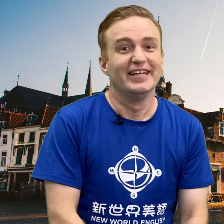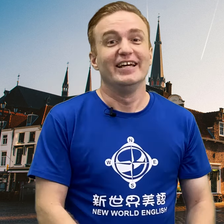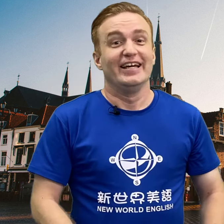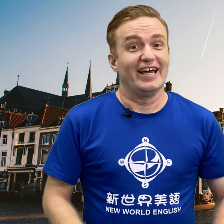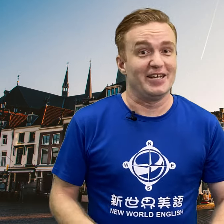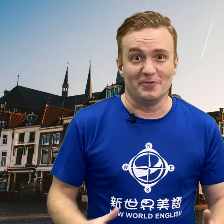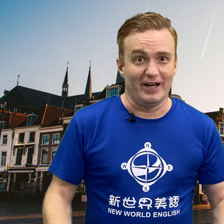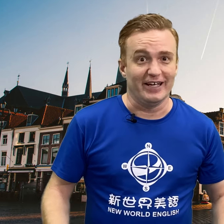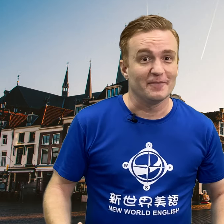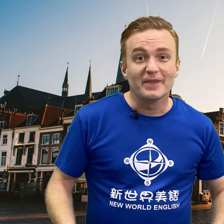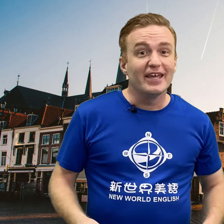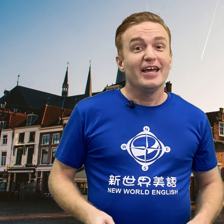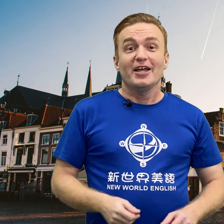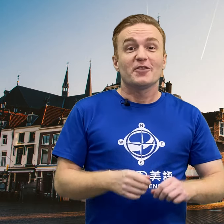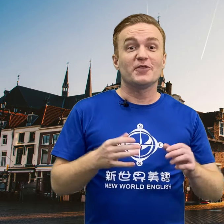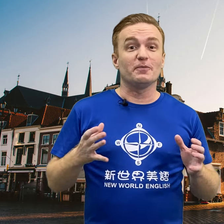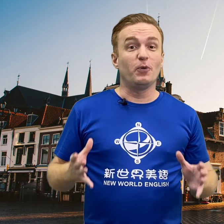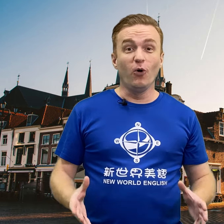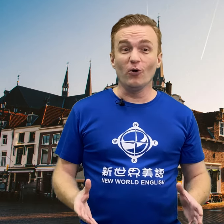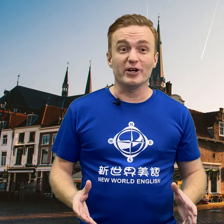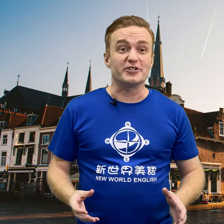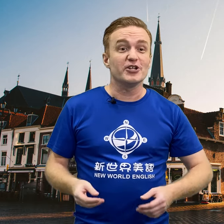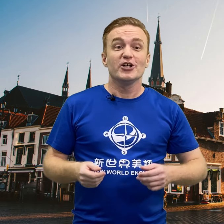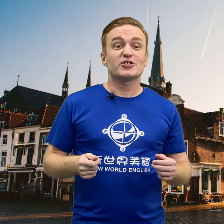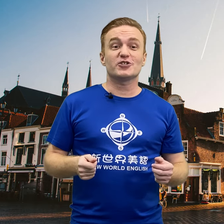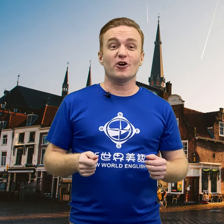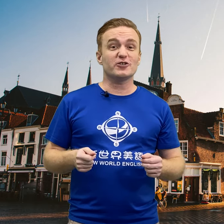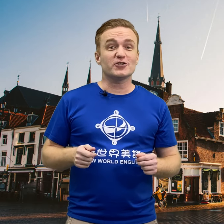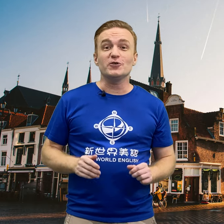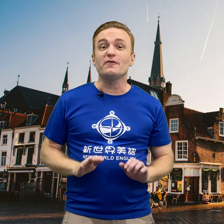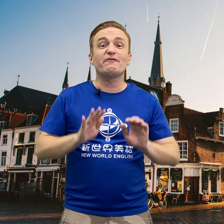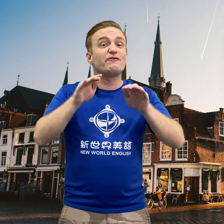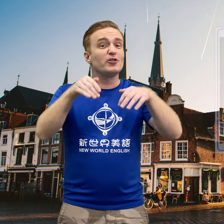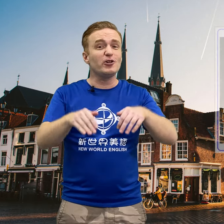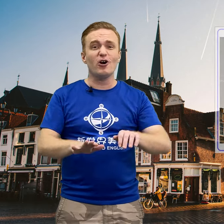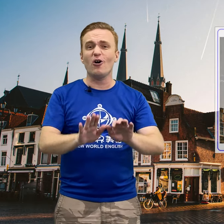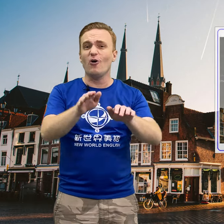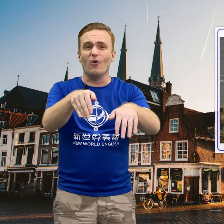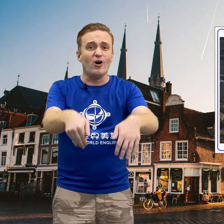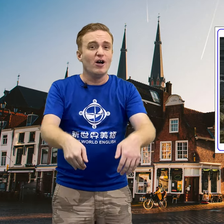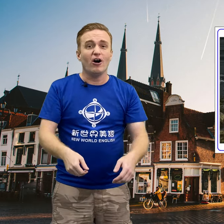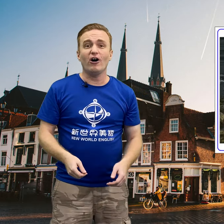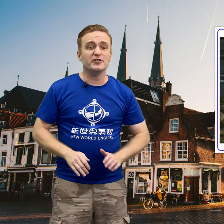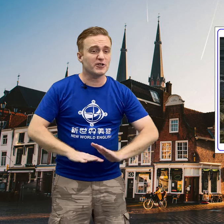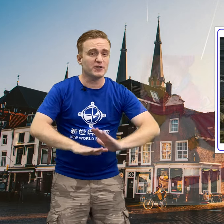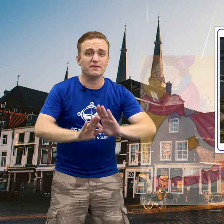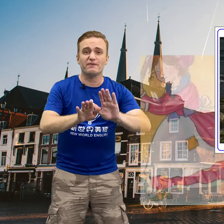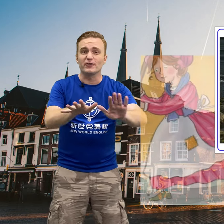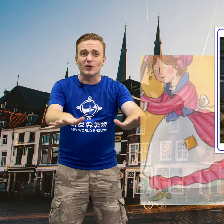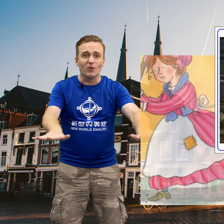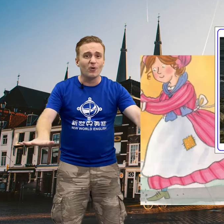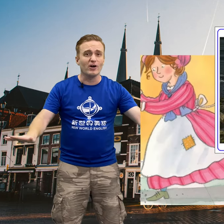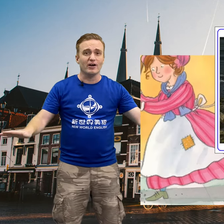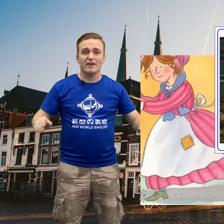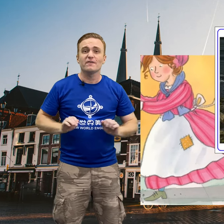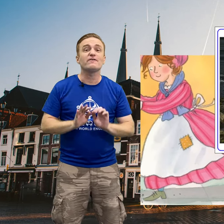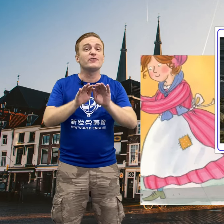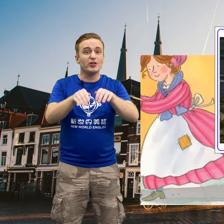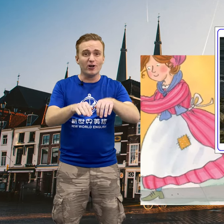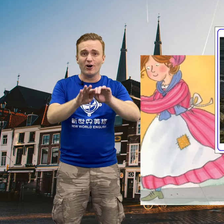Anyway, the porridge starts to flow onto the floor. Flow.